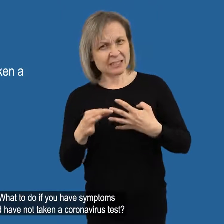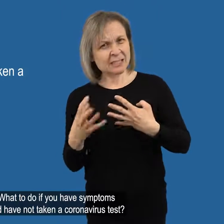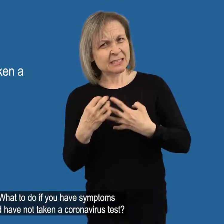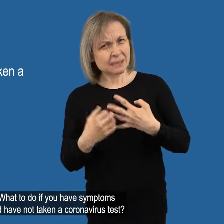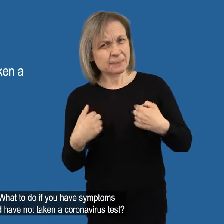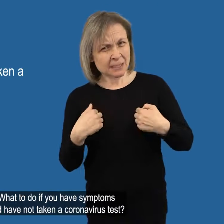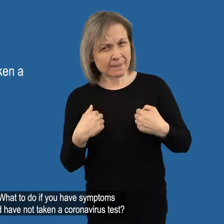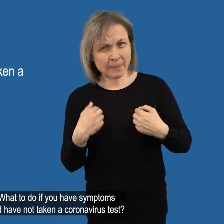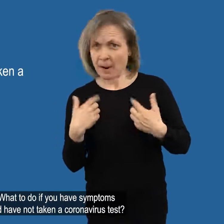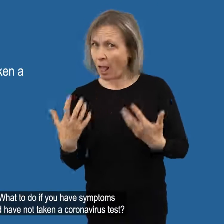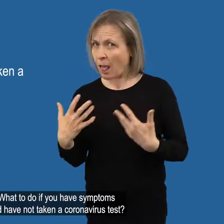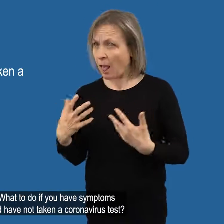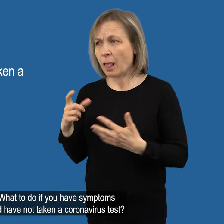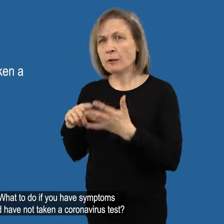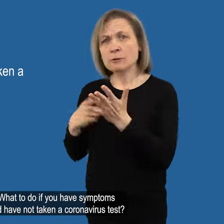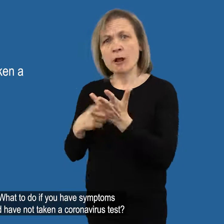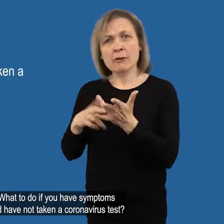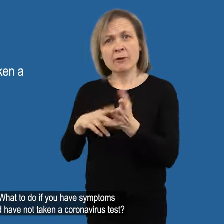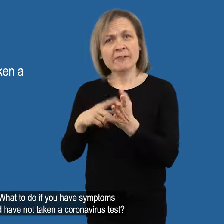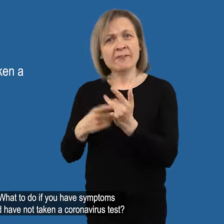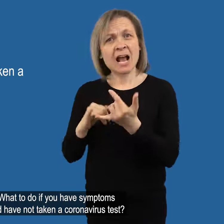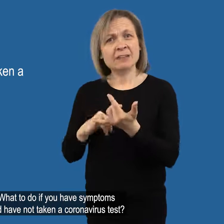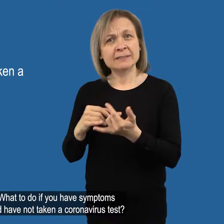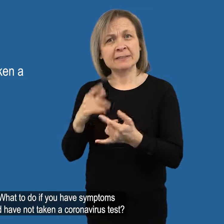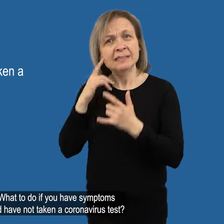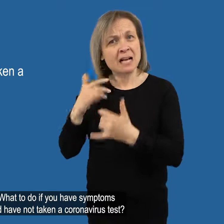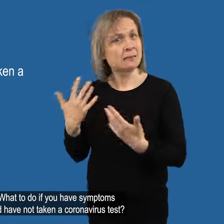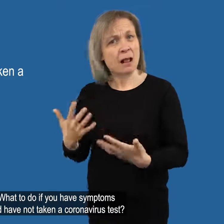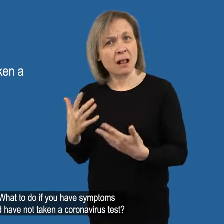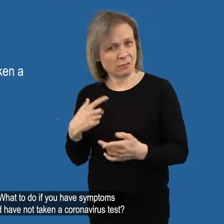What to do if you have symptoms and have not taken a coronavirus test?